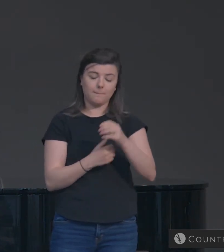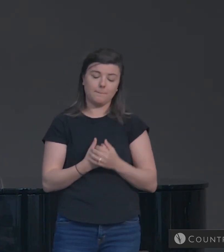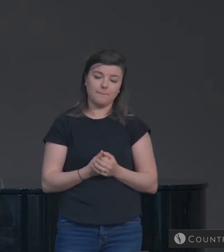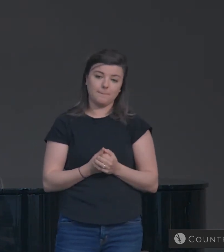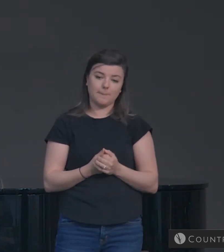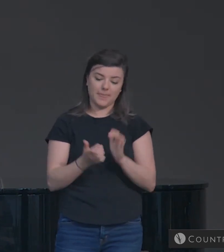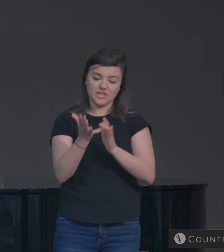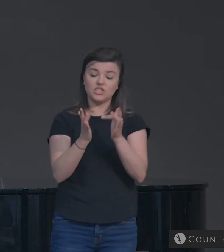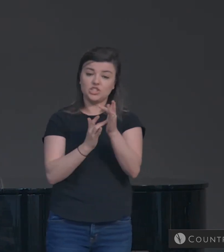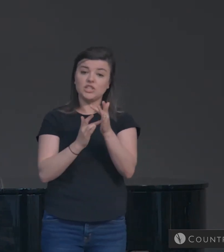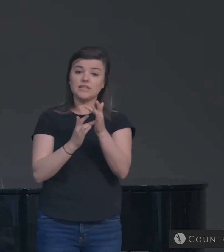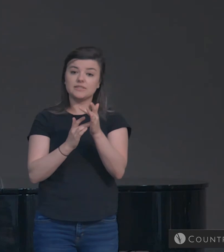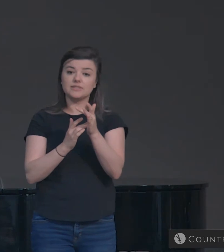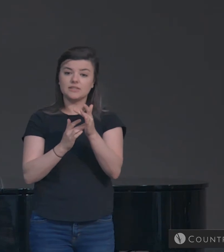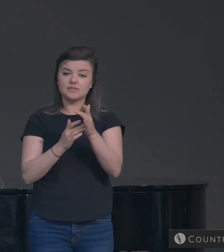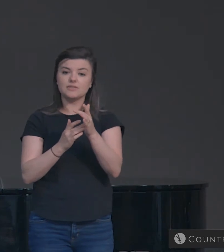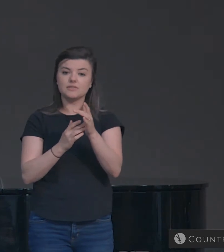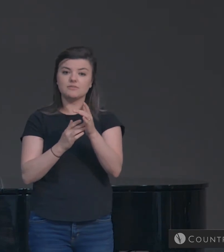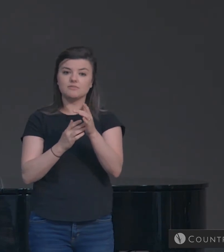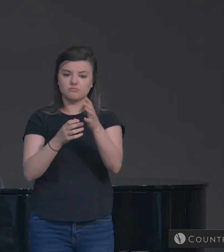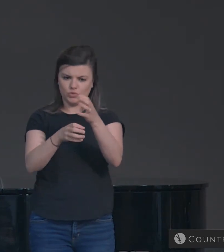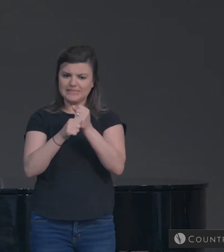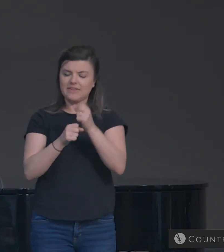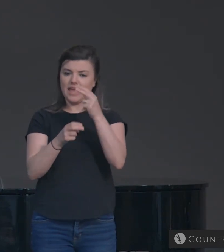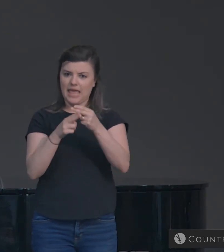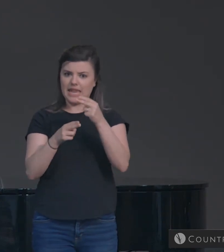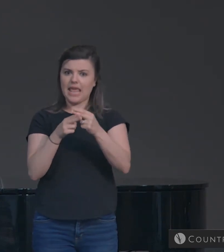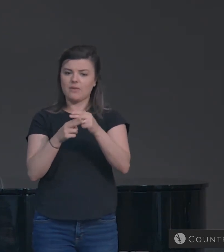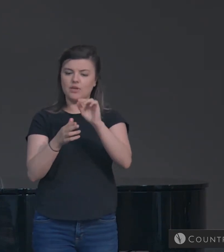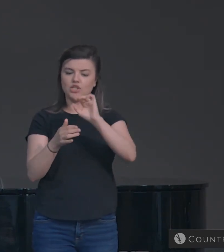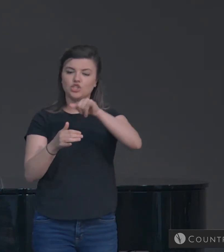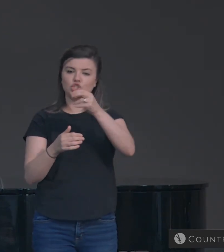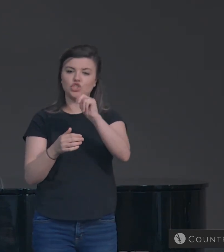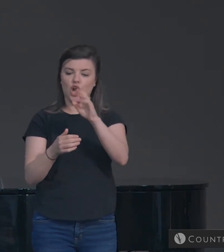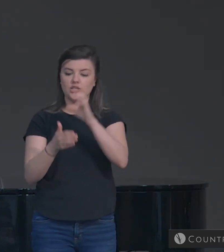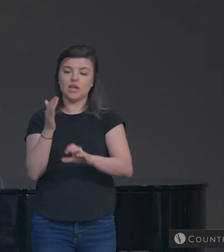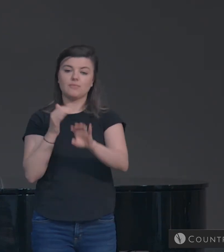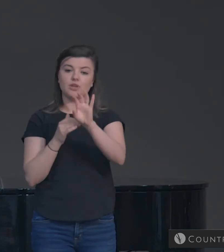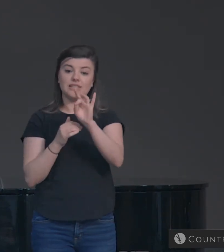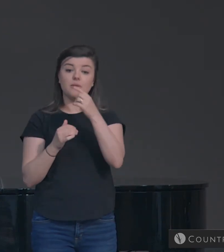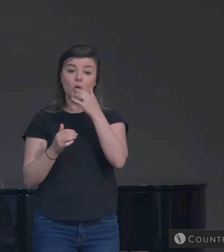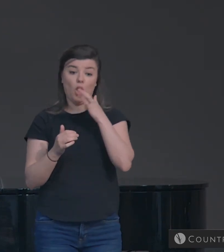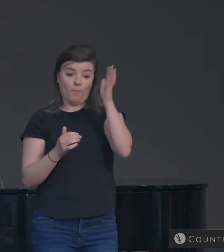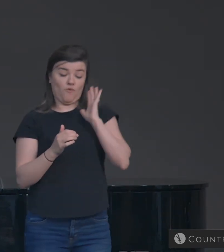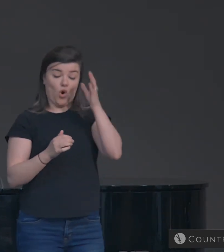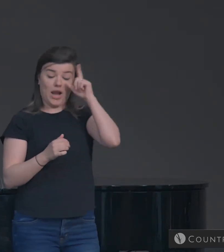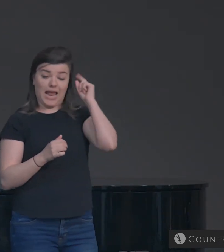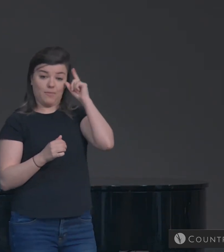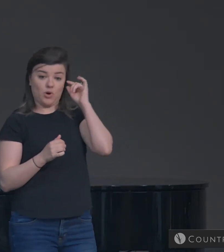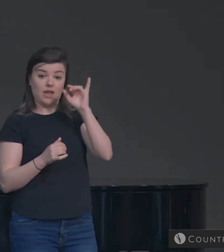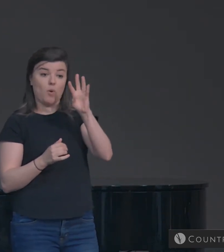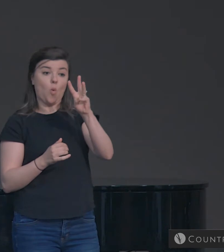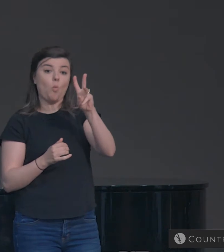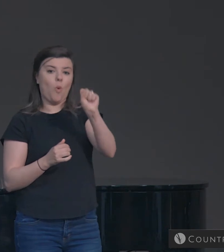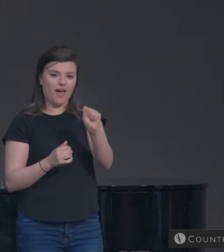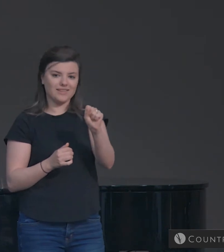Jesus claimed that name in John 8. When he said, before Abraham was, I am.